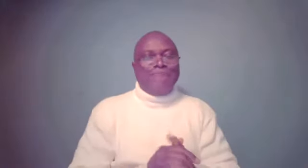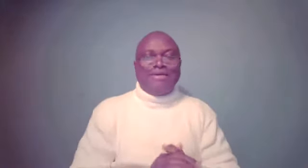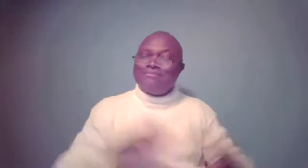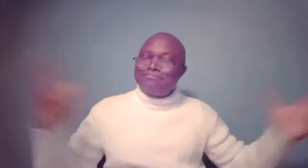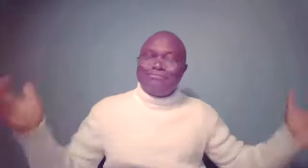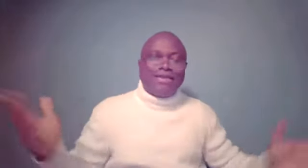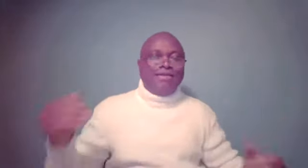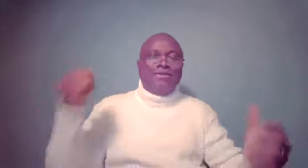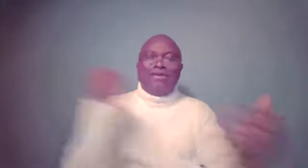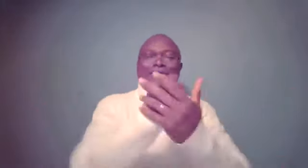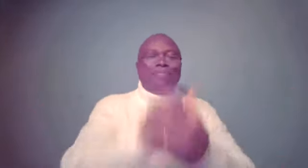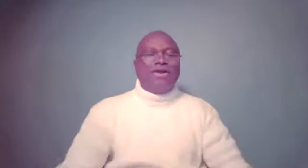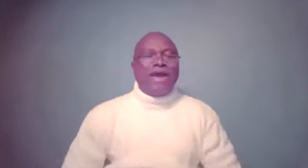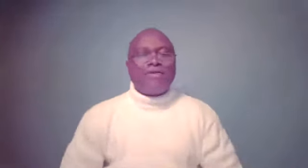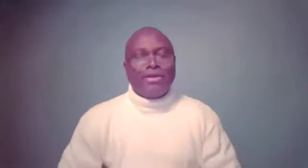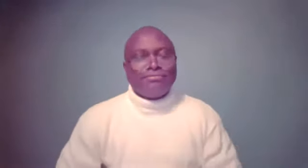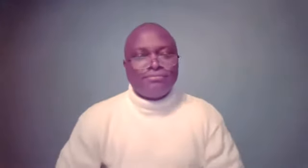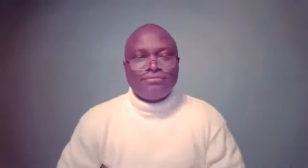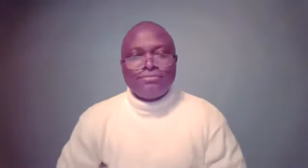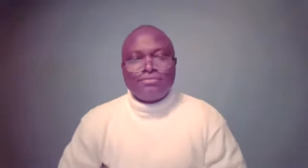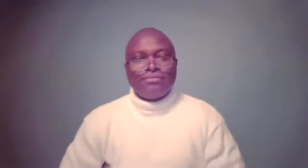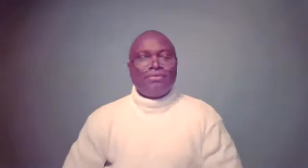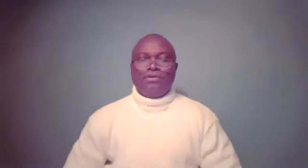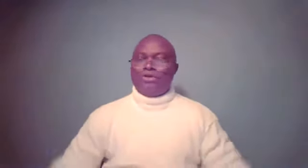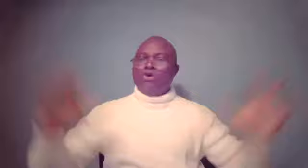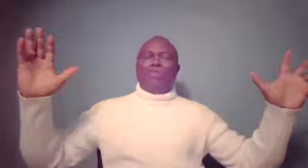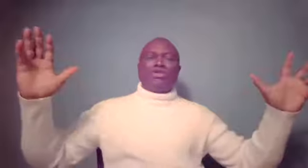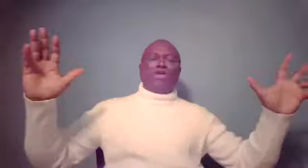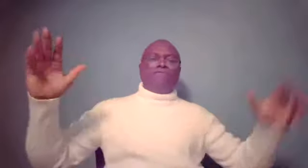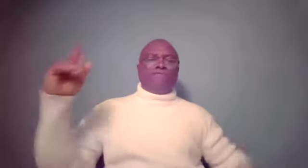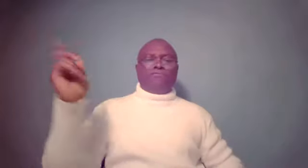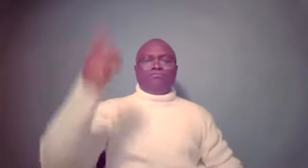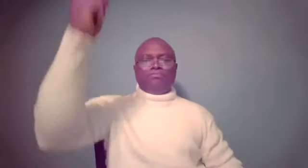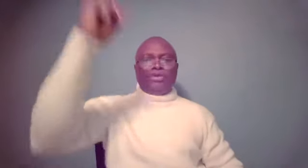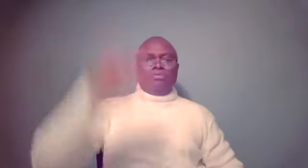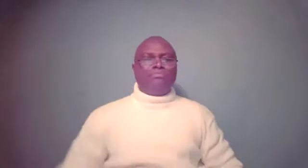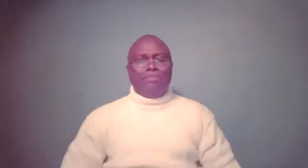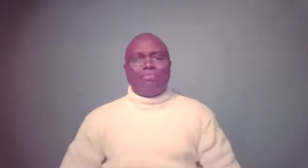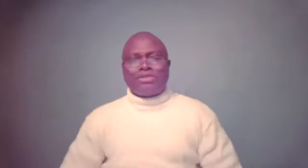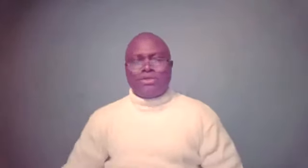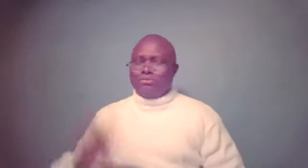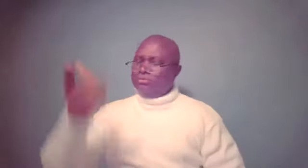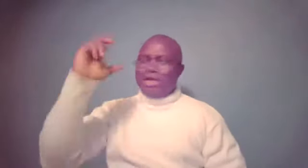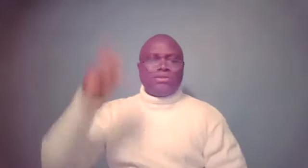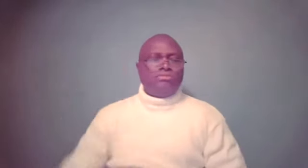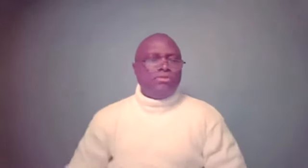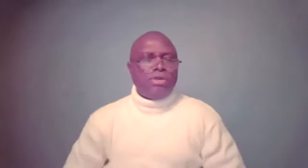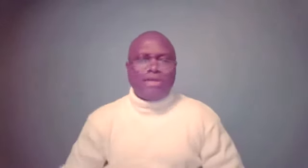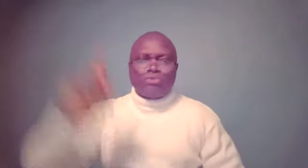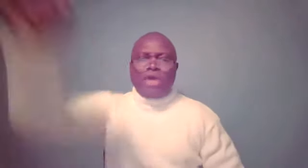a man. The man got angry, got so pissed off, put him in prison. That's the, you know, hey, that's where